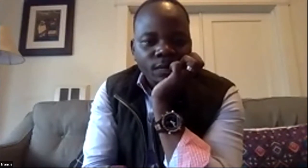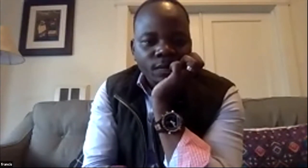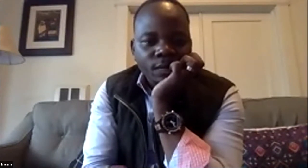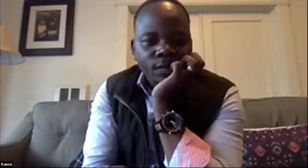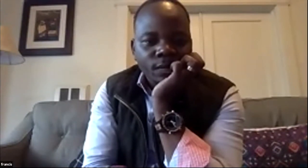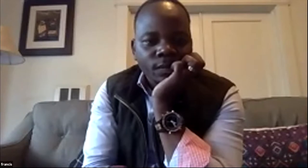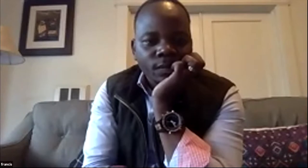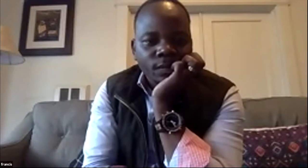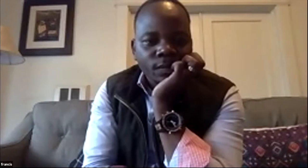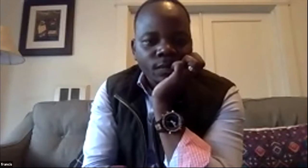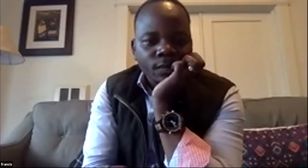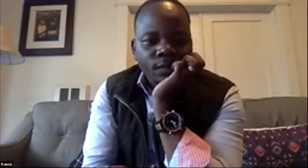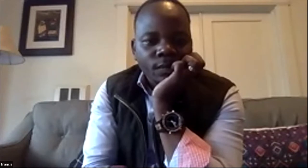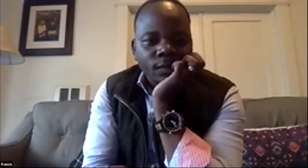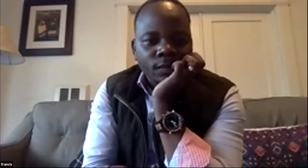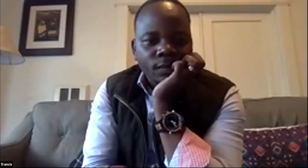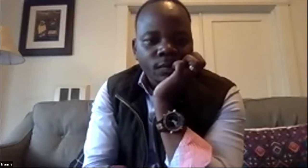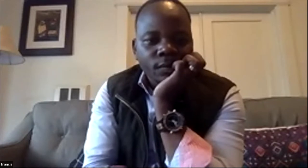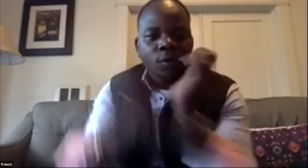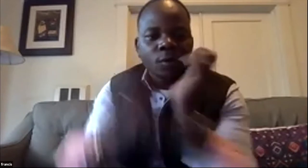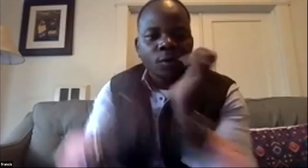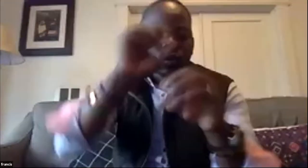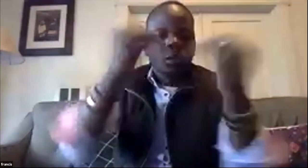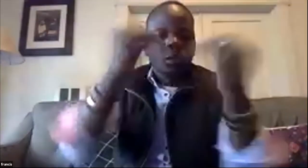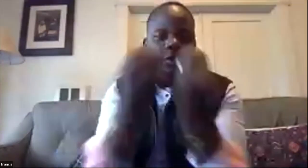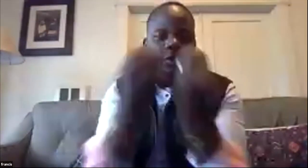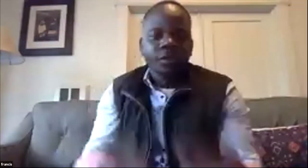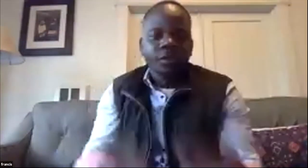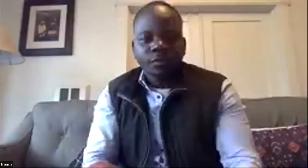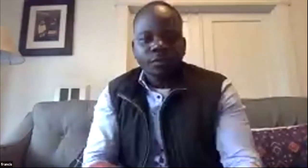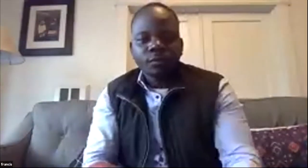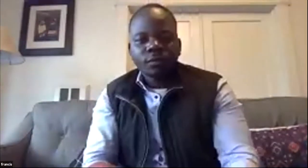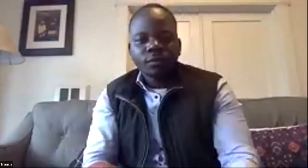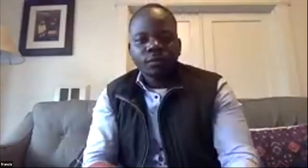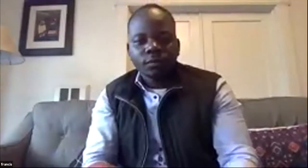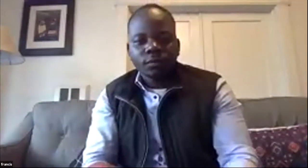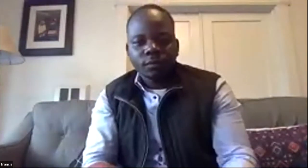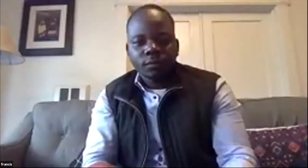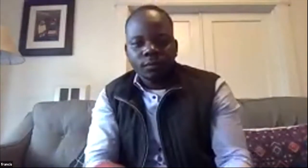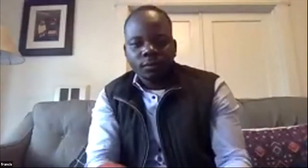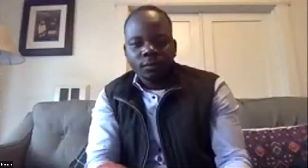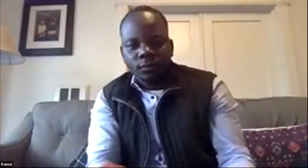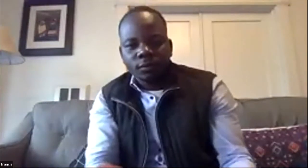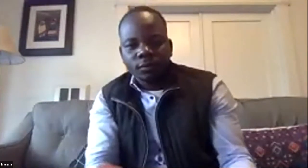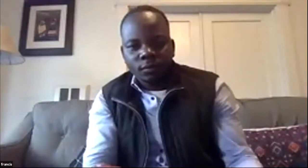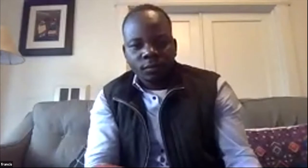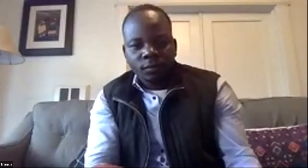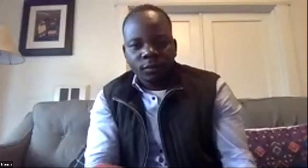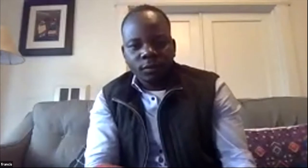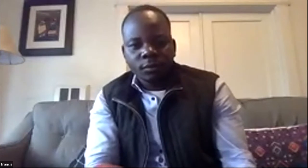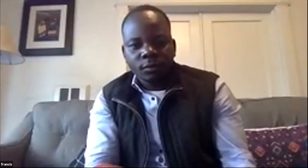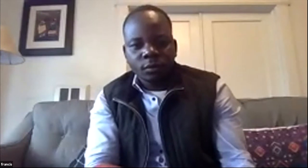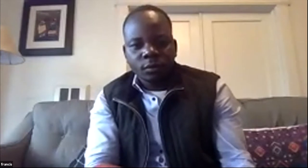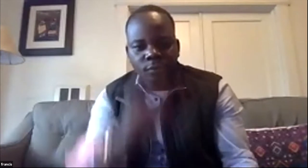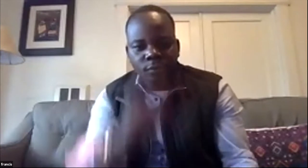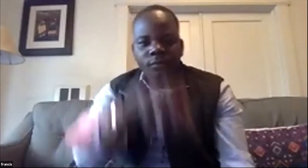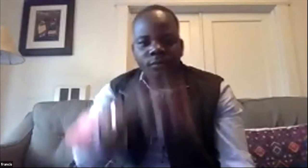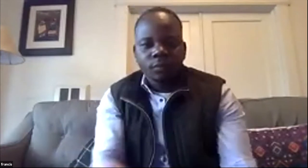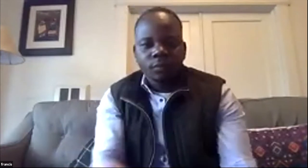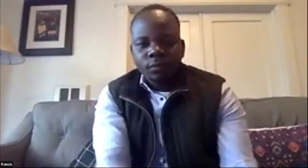labor ilo means international labor organization and if you look at